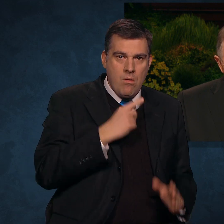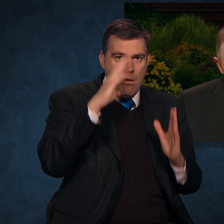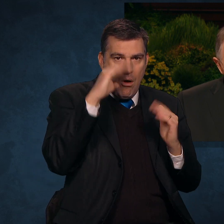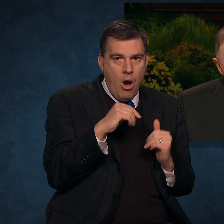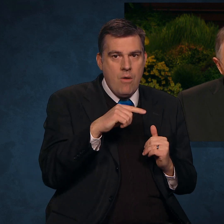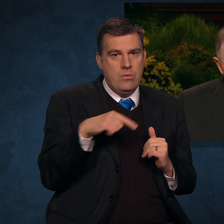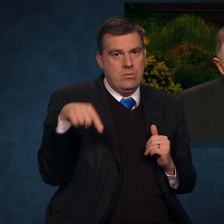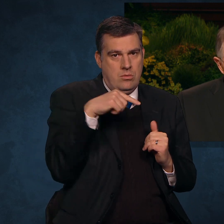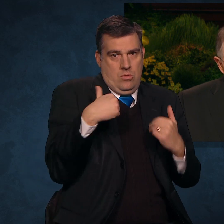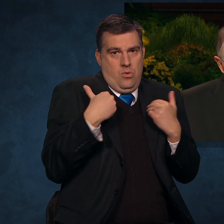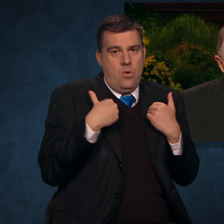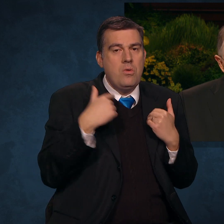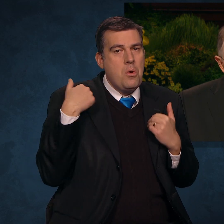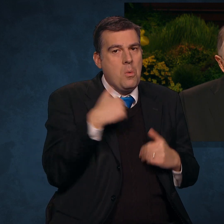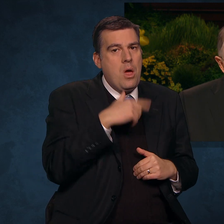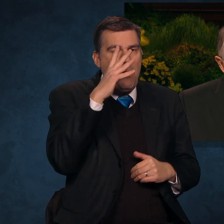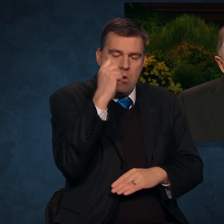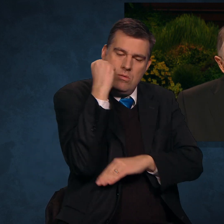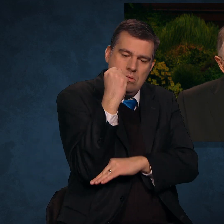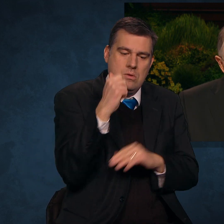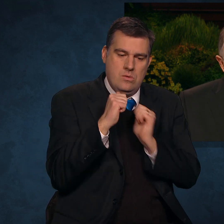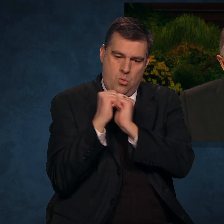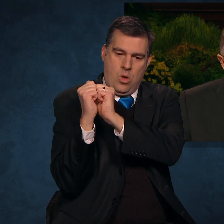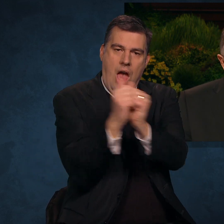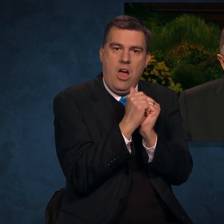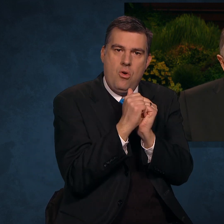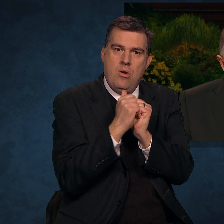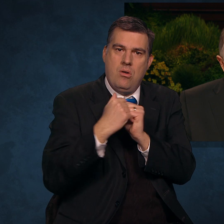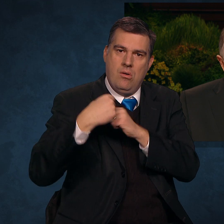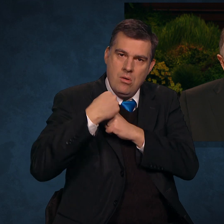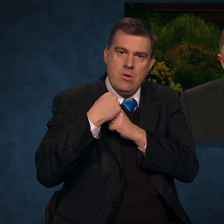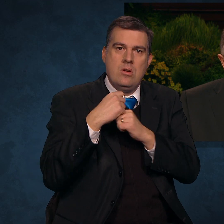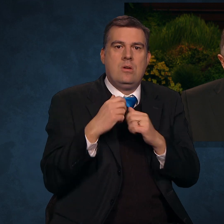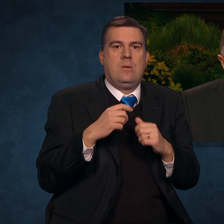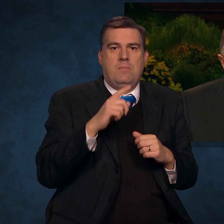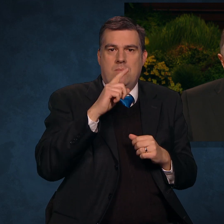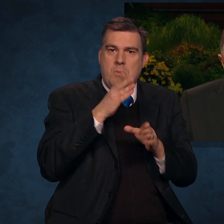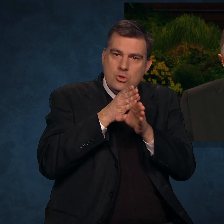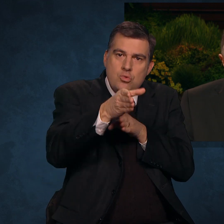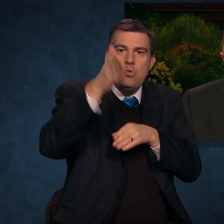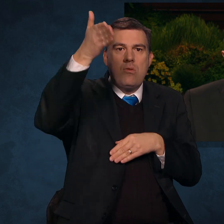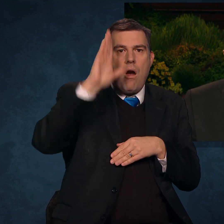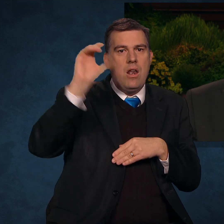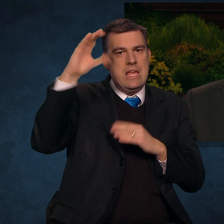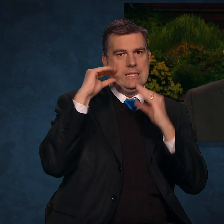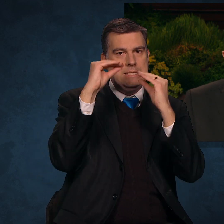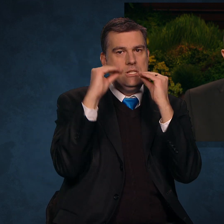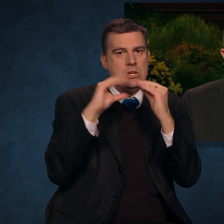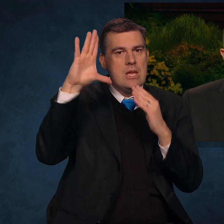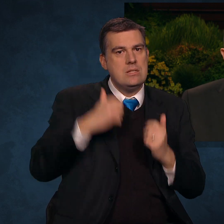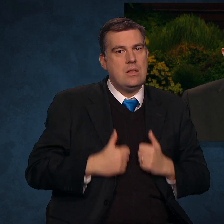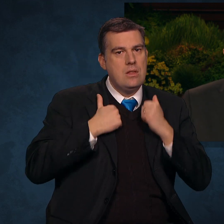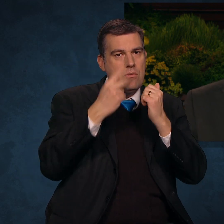we will stand together in being true to God and to the teachings of His living prophets.